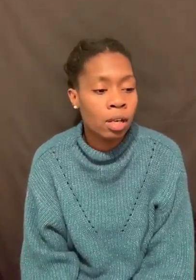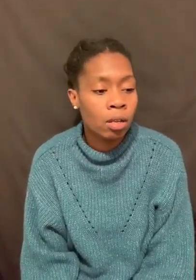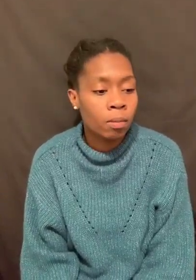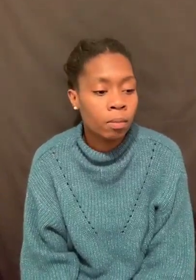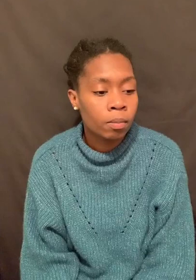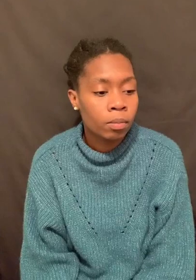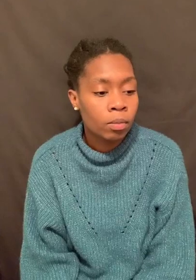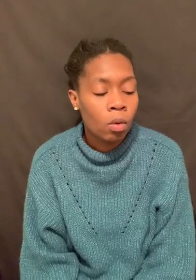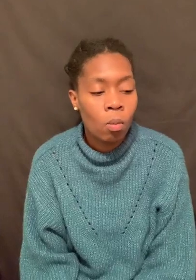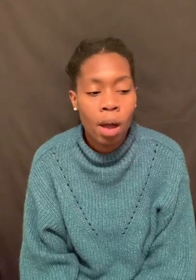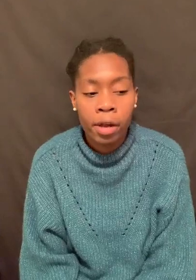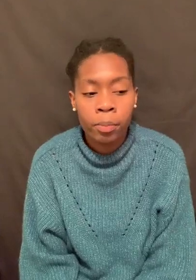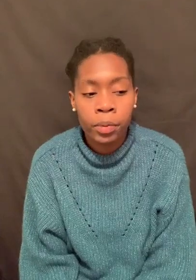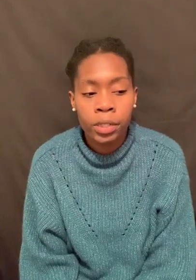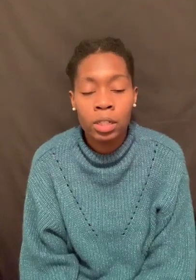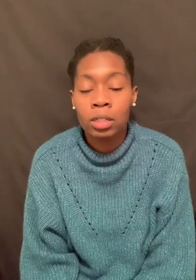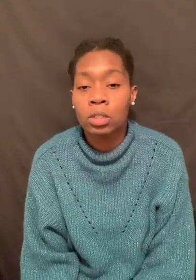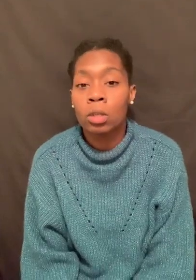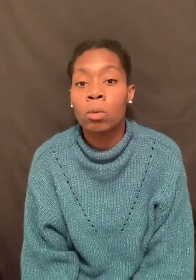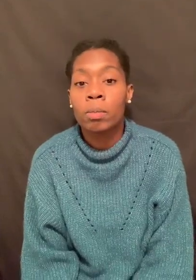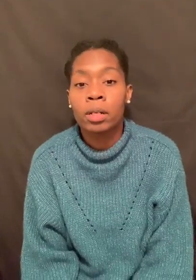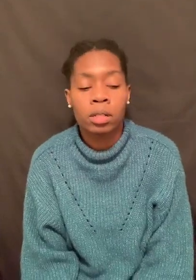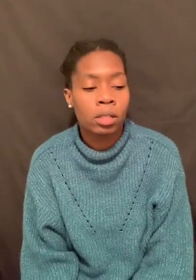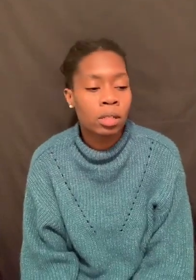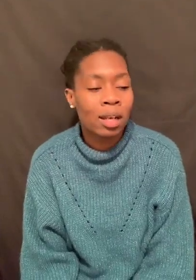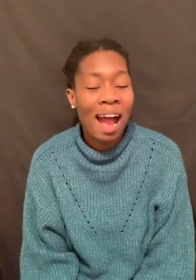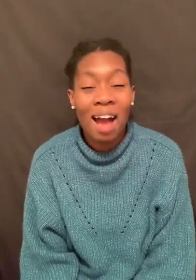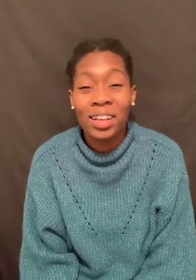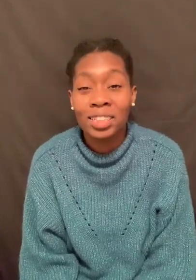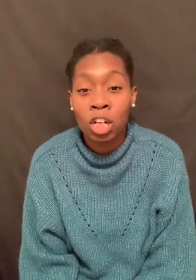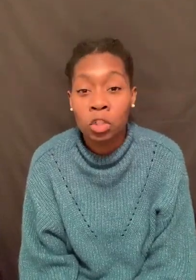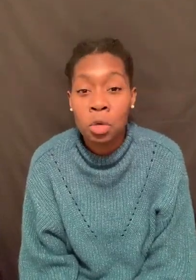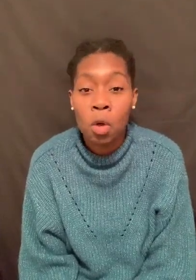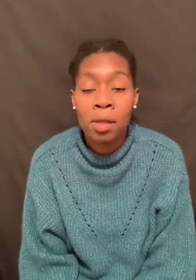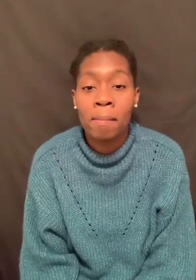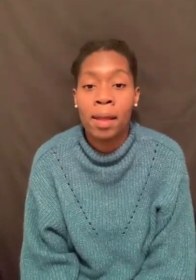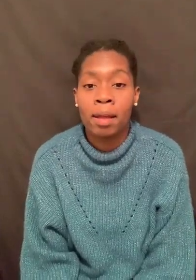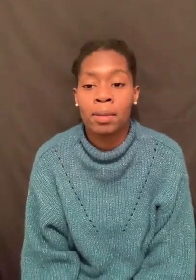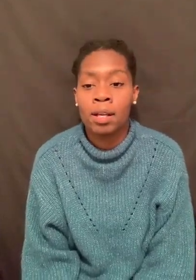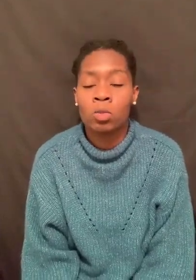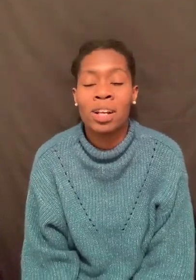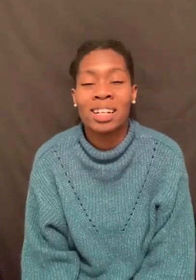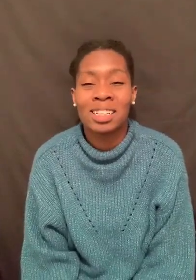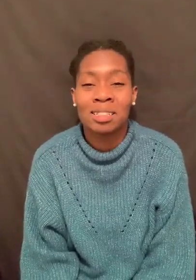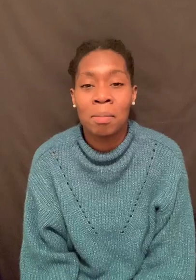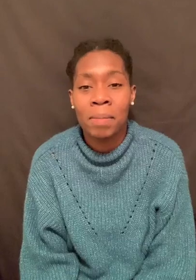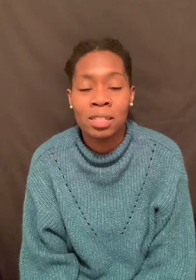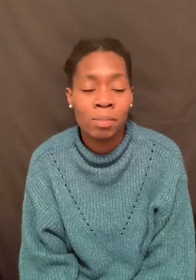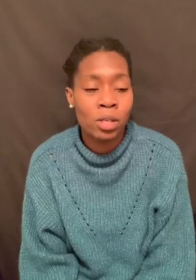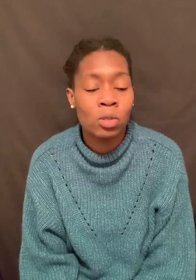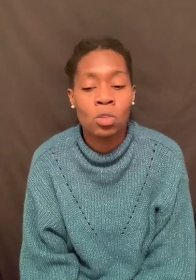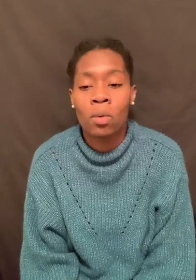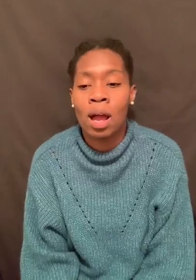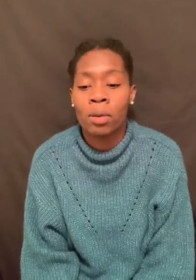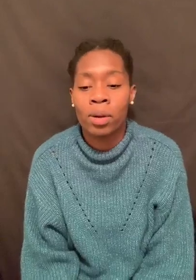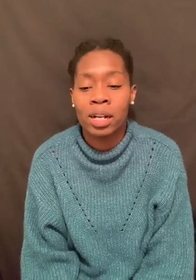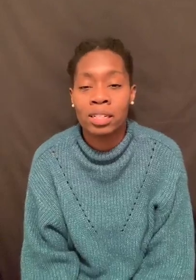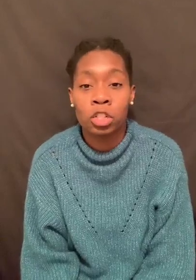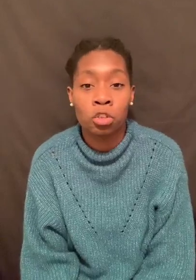lady? Why are you preaching to the woman how they should control their man? Because we're not just the meat to be used around. We're not just a